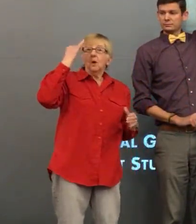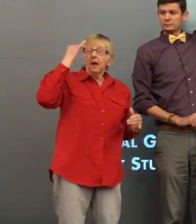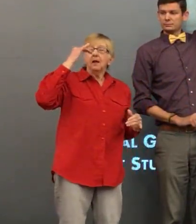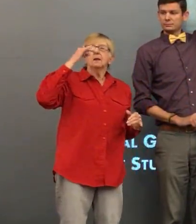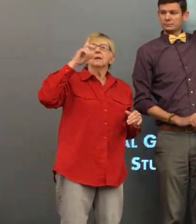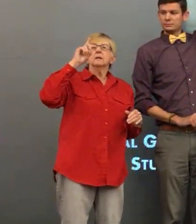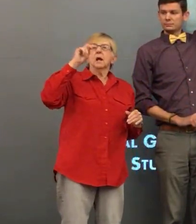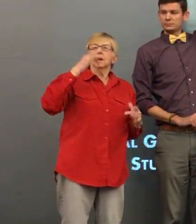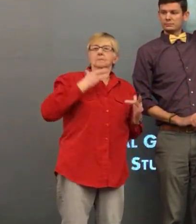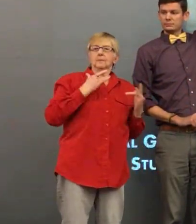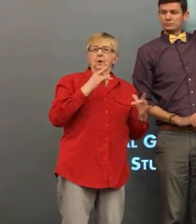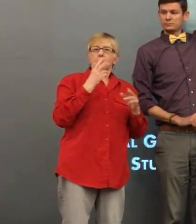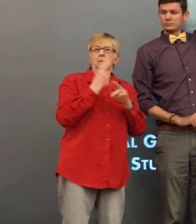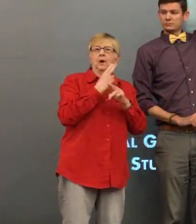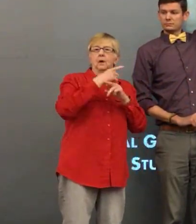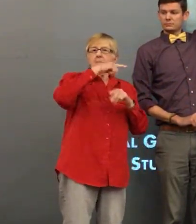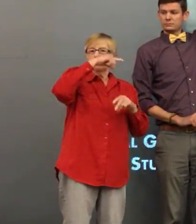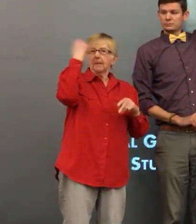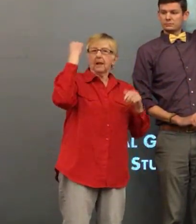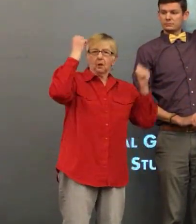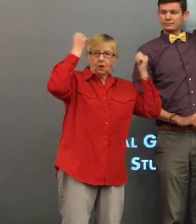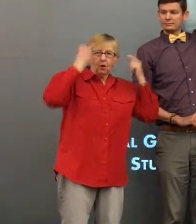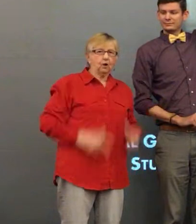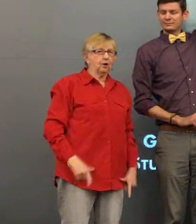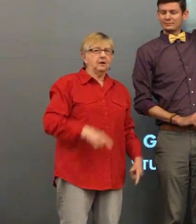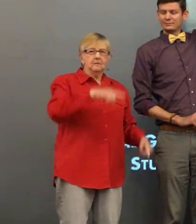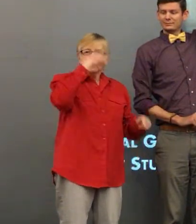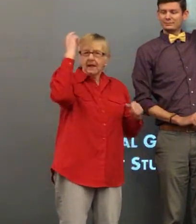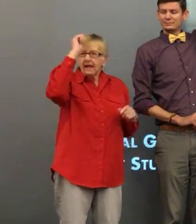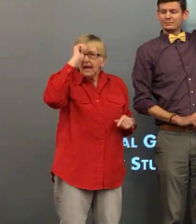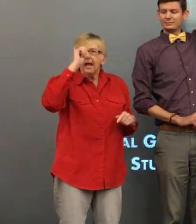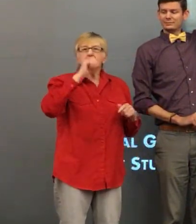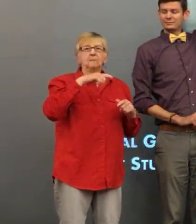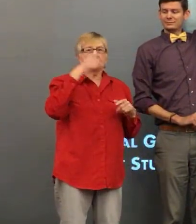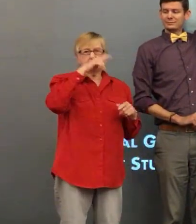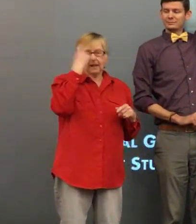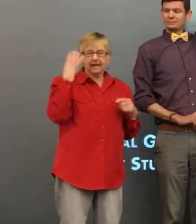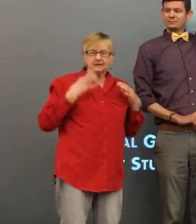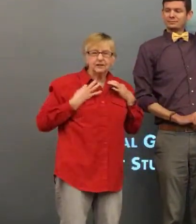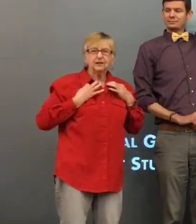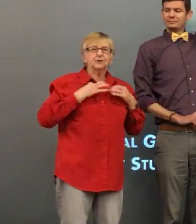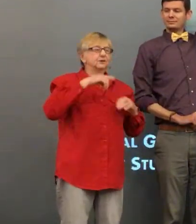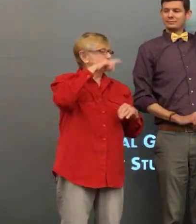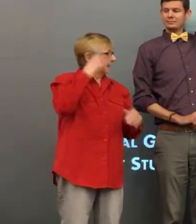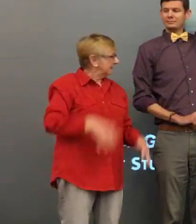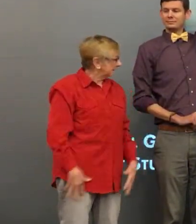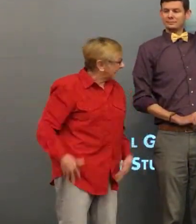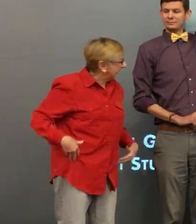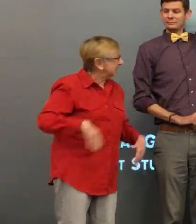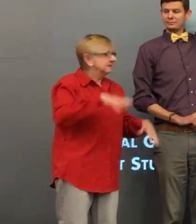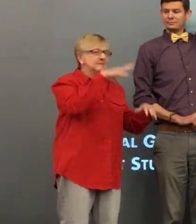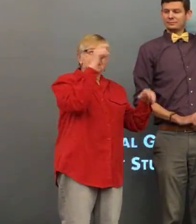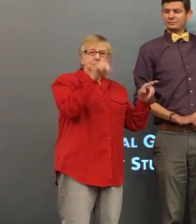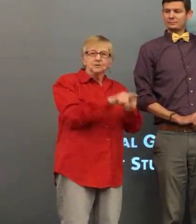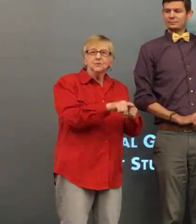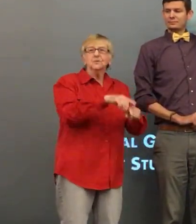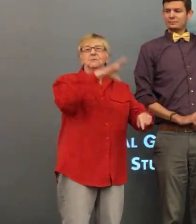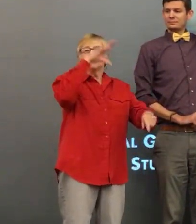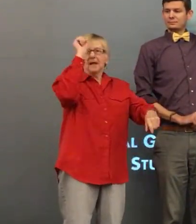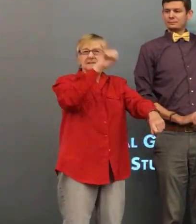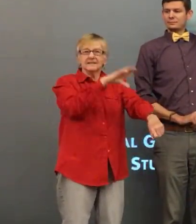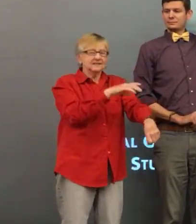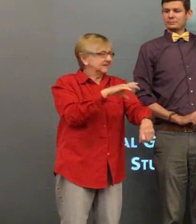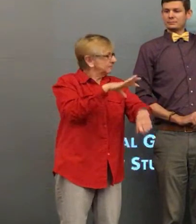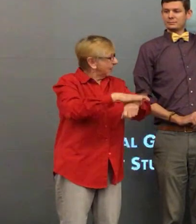background here. Dawn would typically wear all black. Black hat, black shirt, black undershirt, black